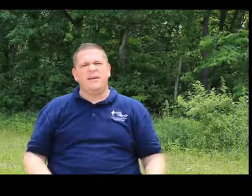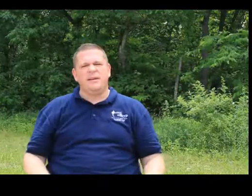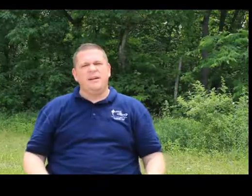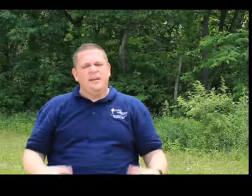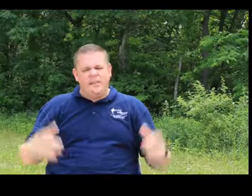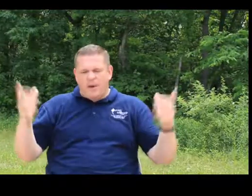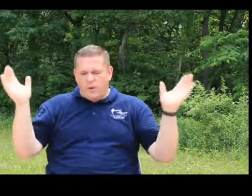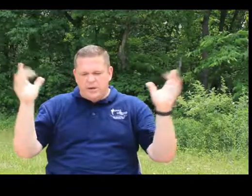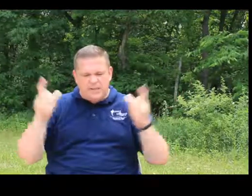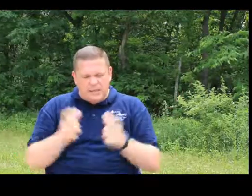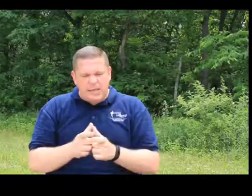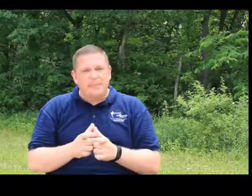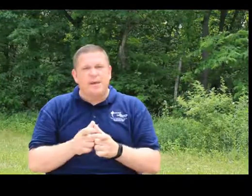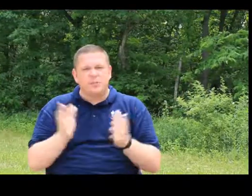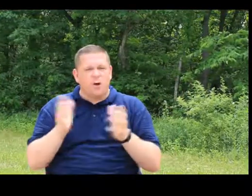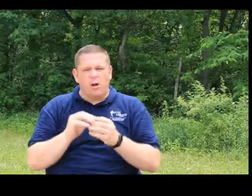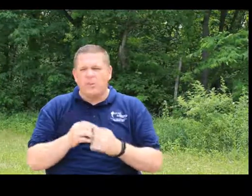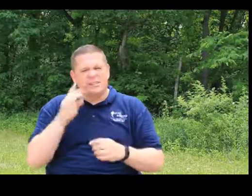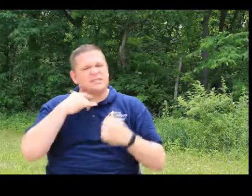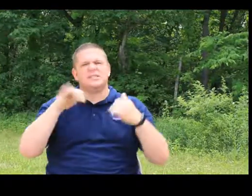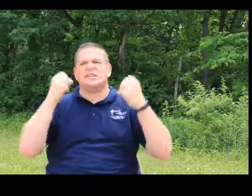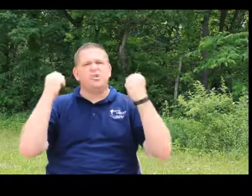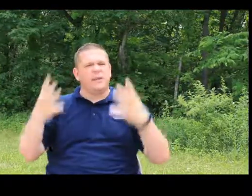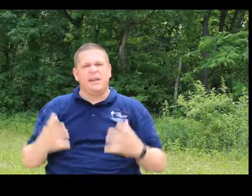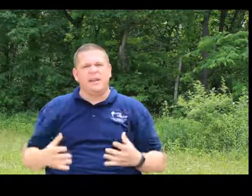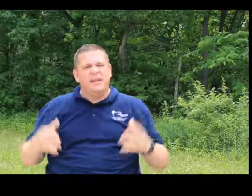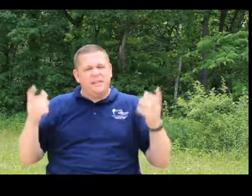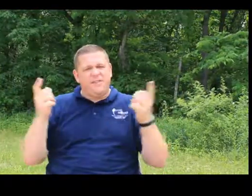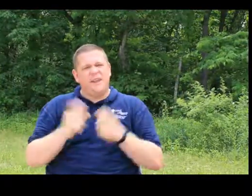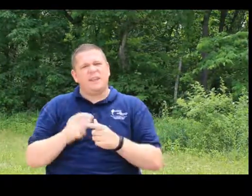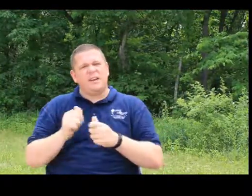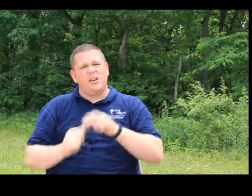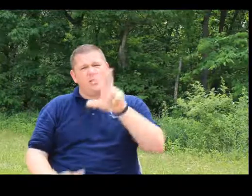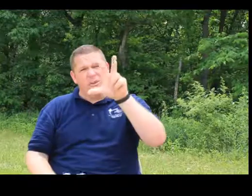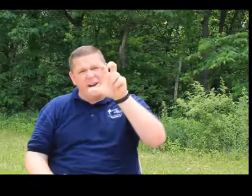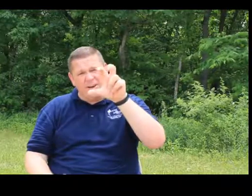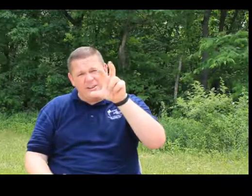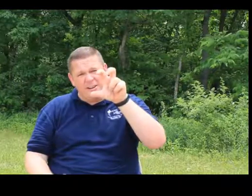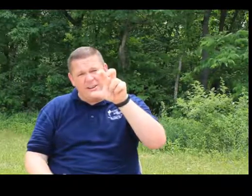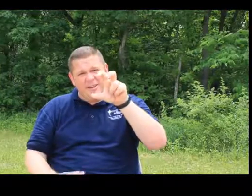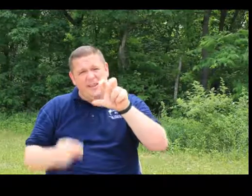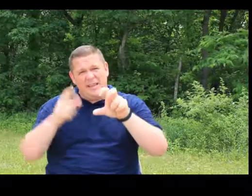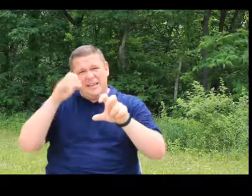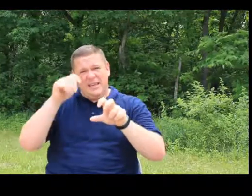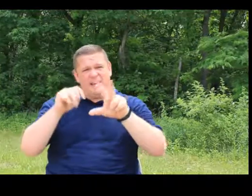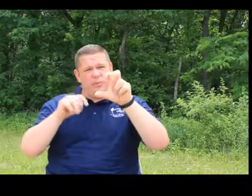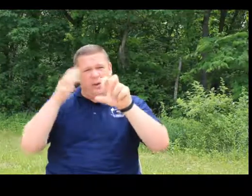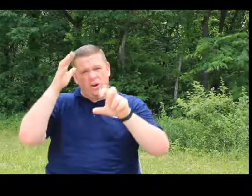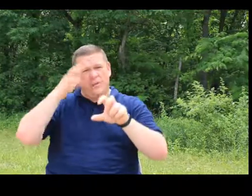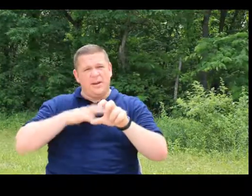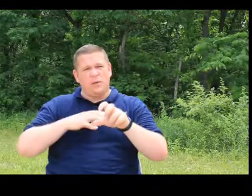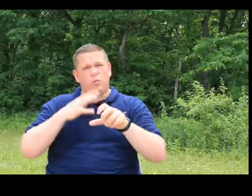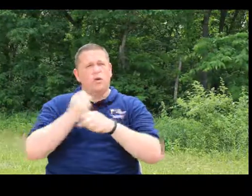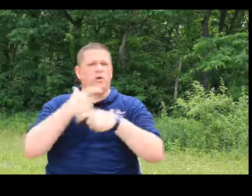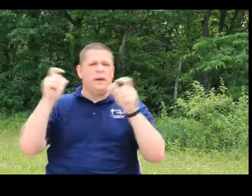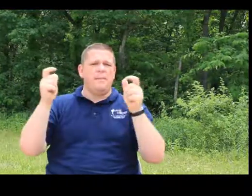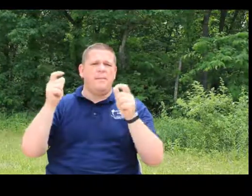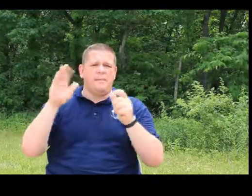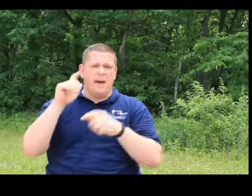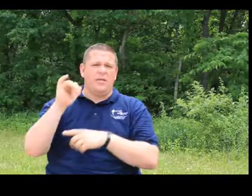Then they got rid of some and they came down to a small room. God said, it's still too many. They finally got down to 300. And Gideon and 300 men won a great battle